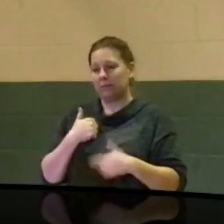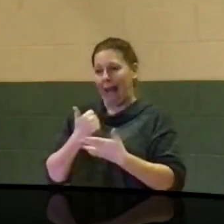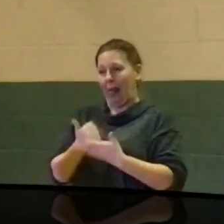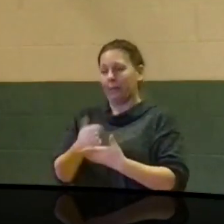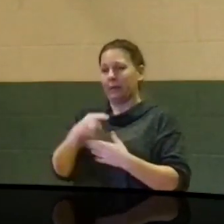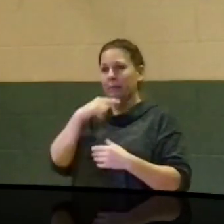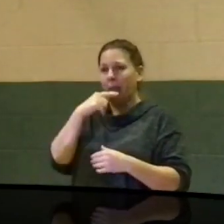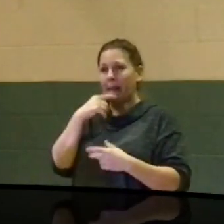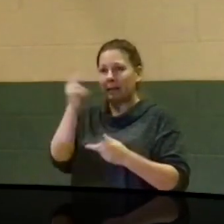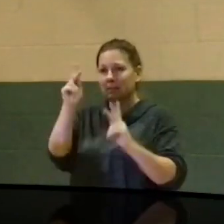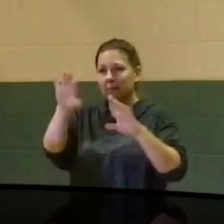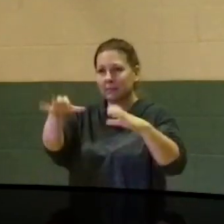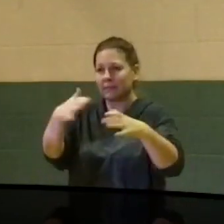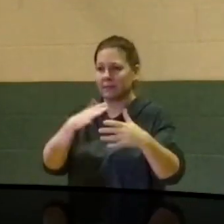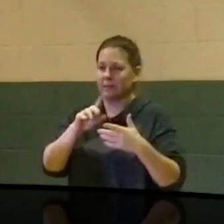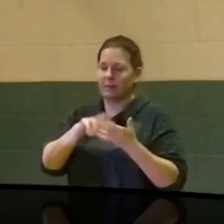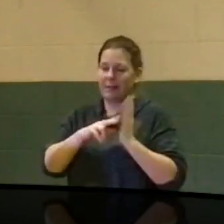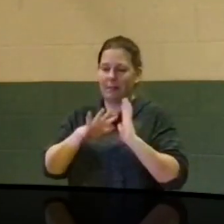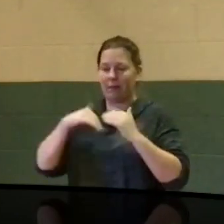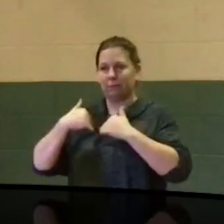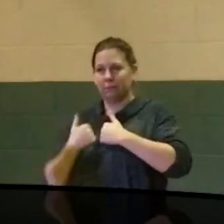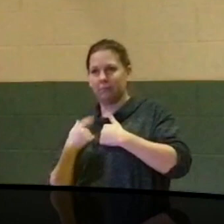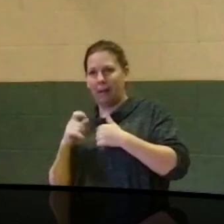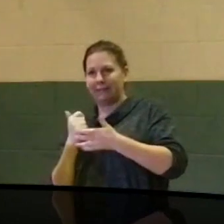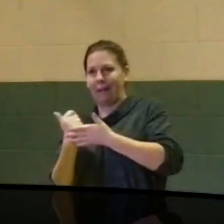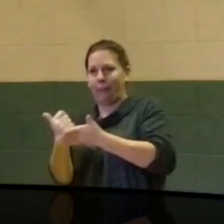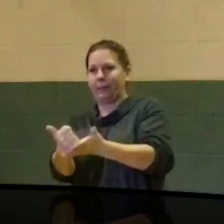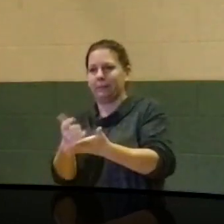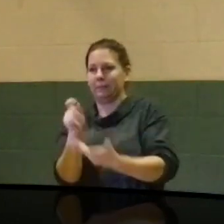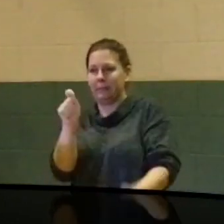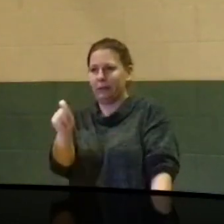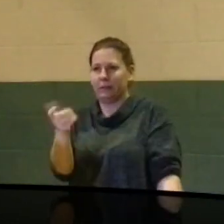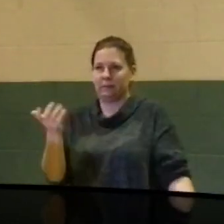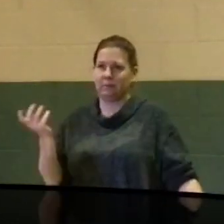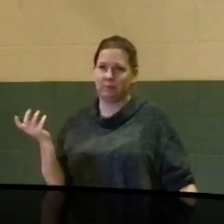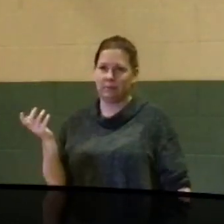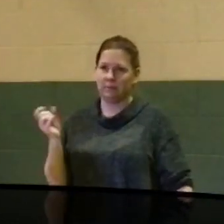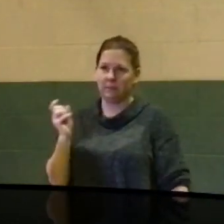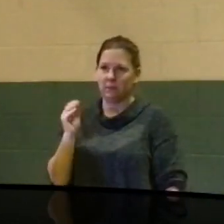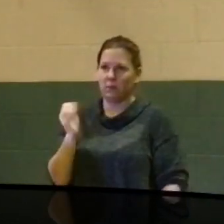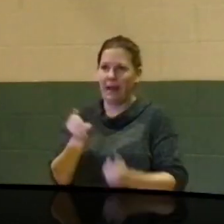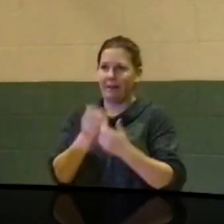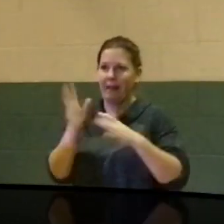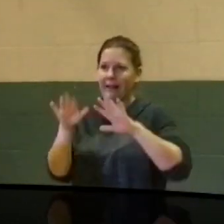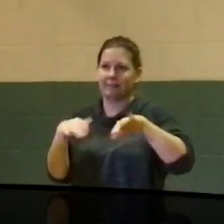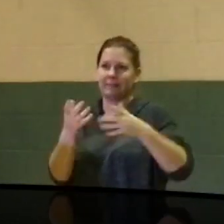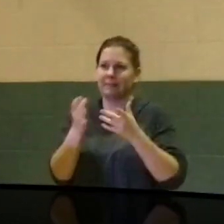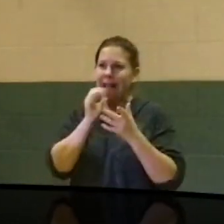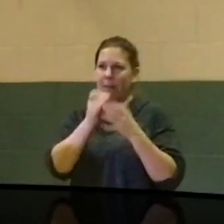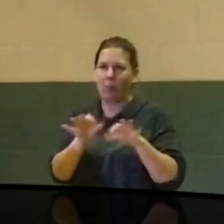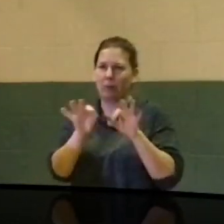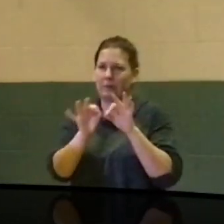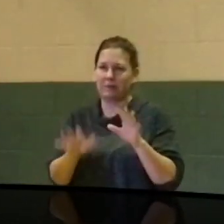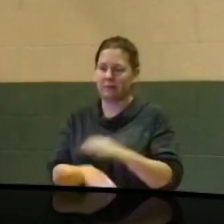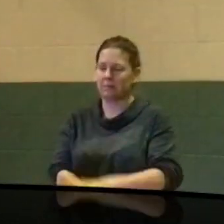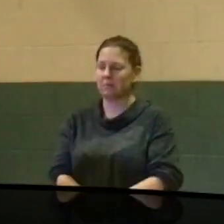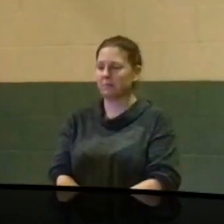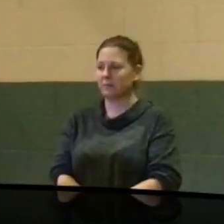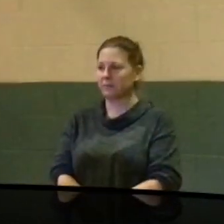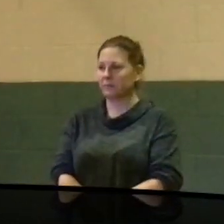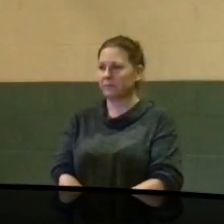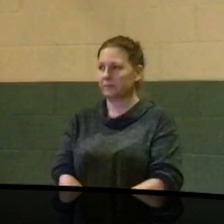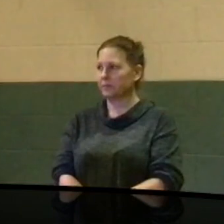it is my responsibility to do that. Period. Everything else is irrelevant. Okay. Thank you.